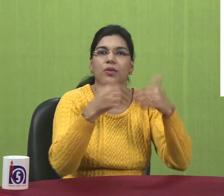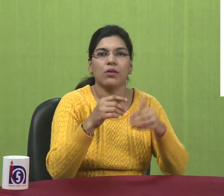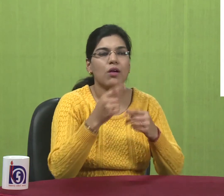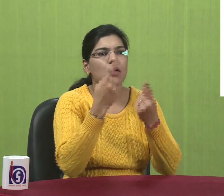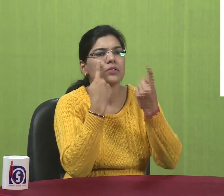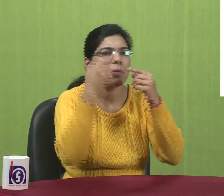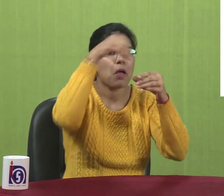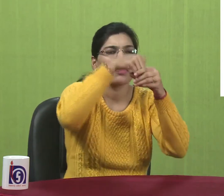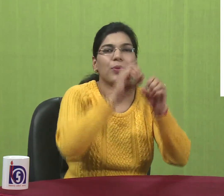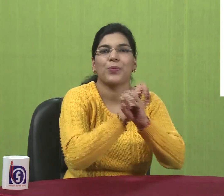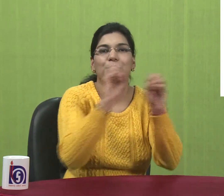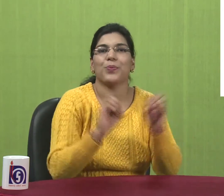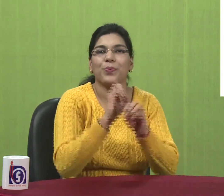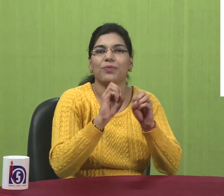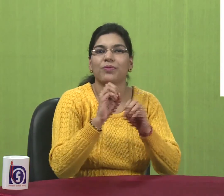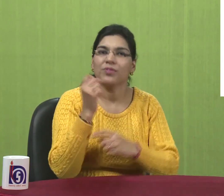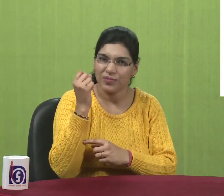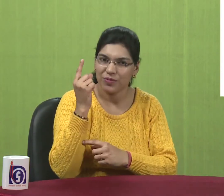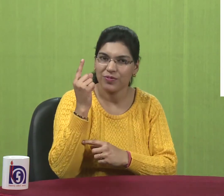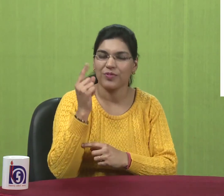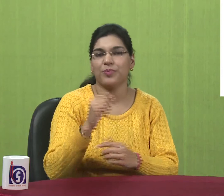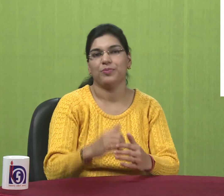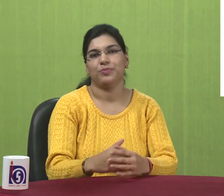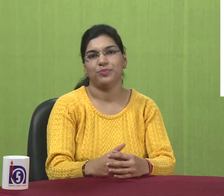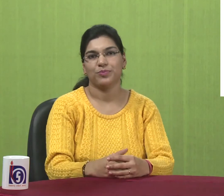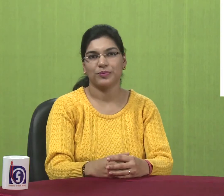You might have deleted. By mistake. You can do it.